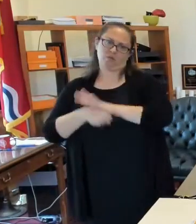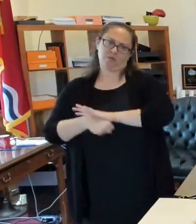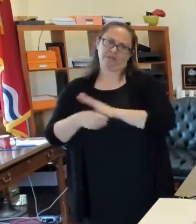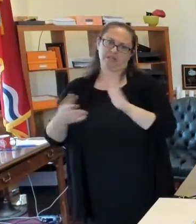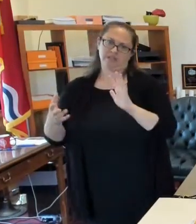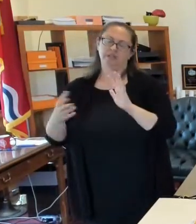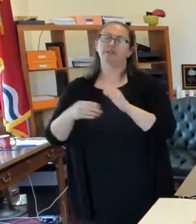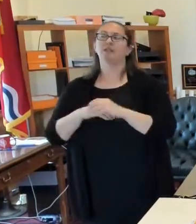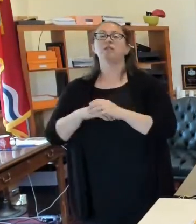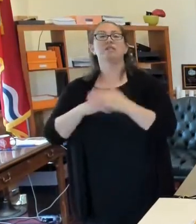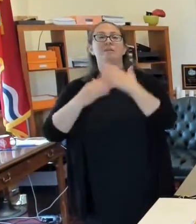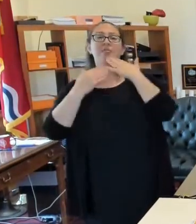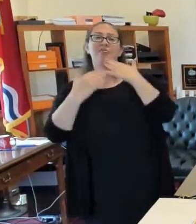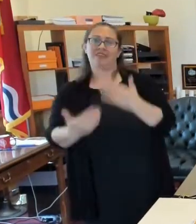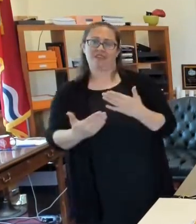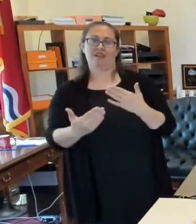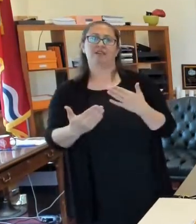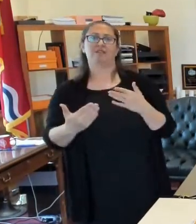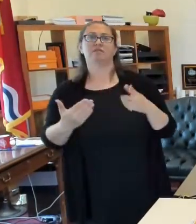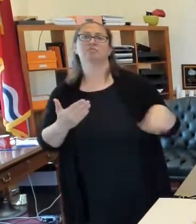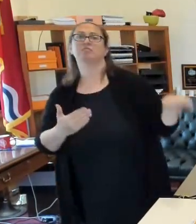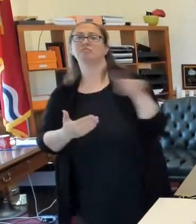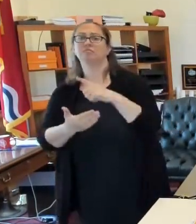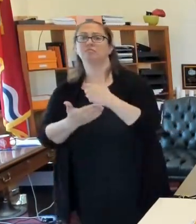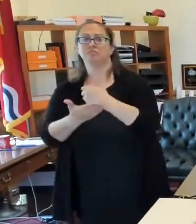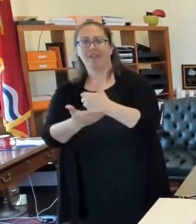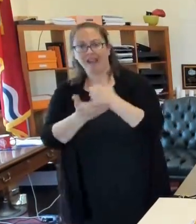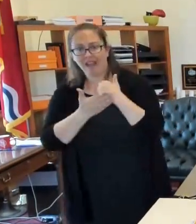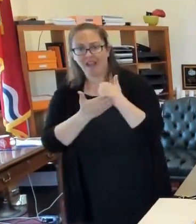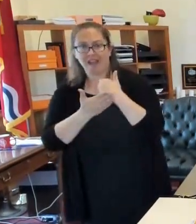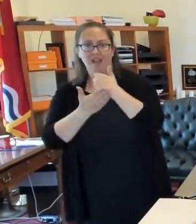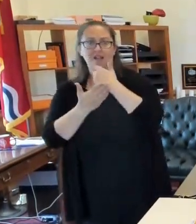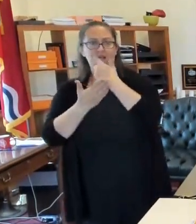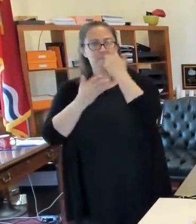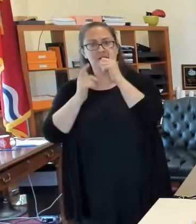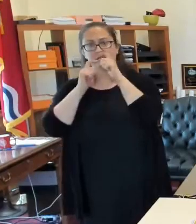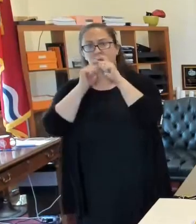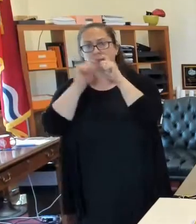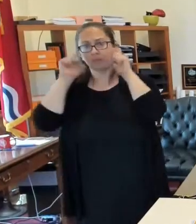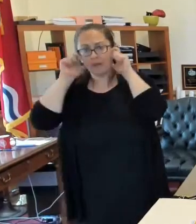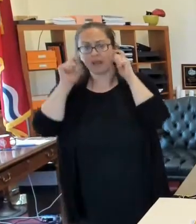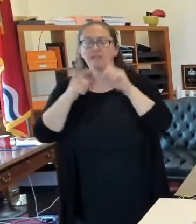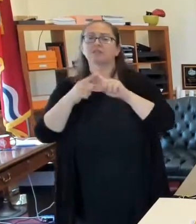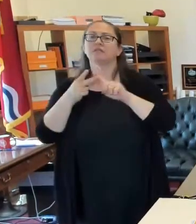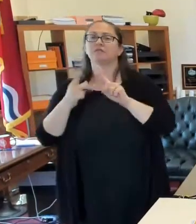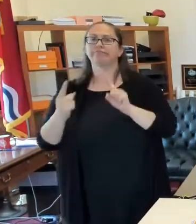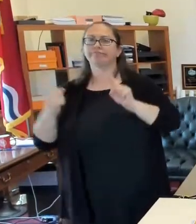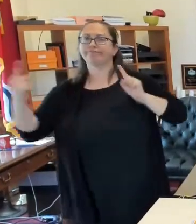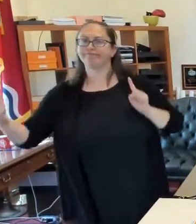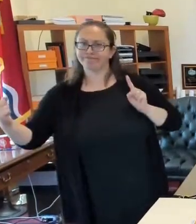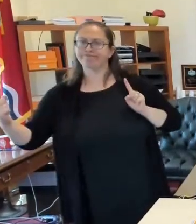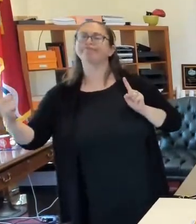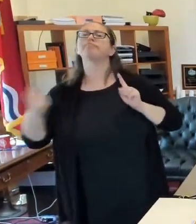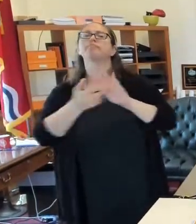So thank you all for for helping by wearing a mask, being socially distanced, washing your hands, et cetera.